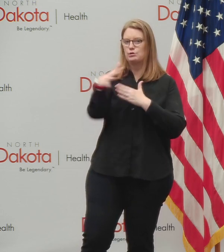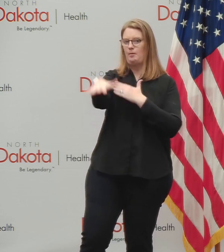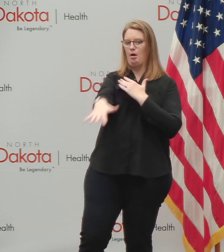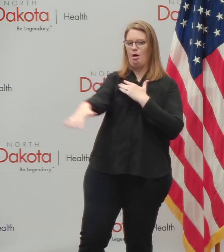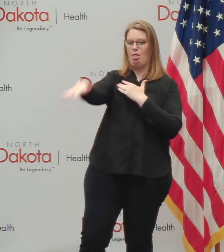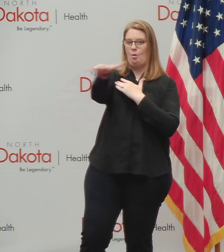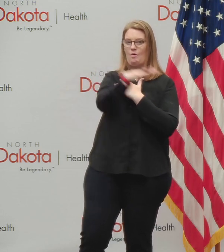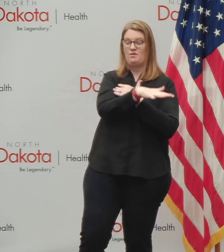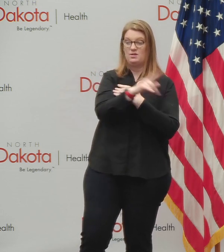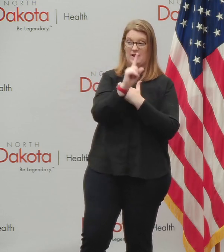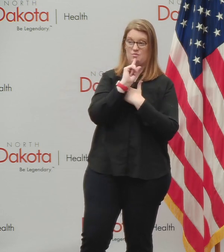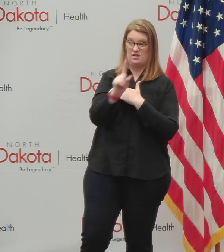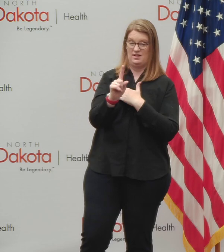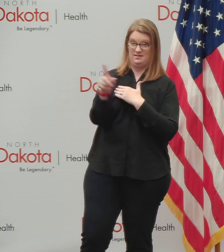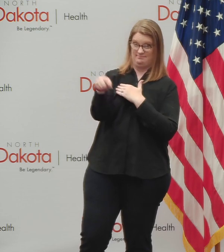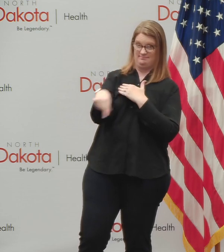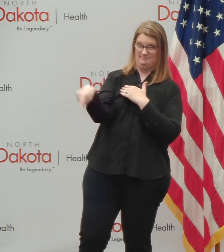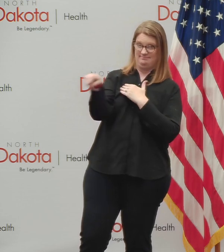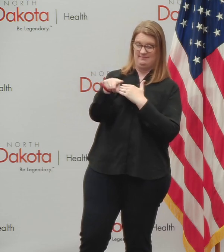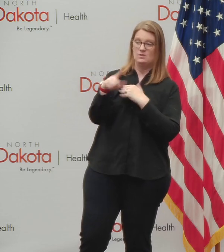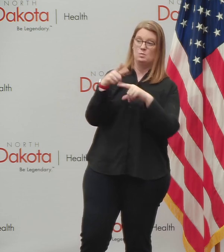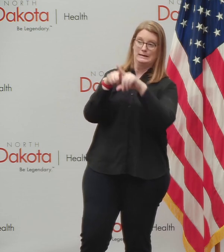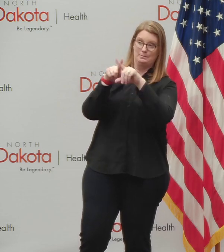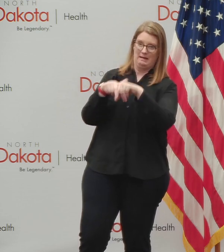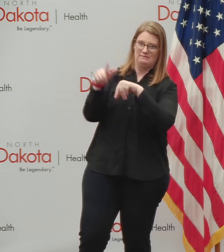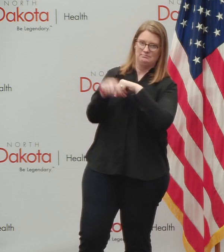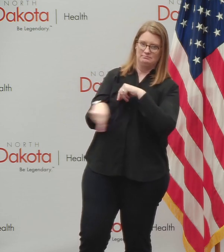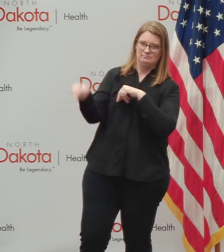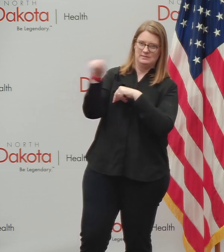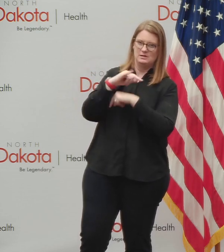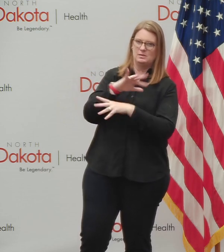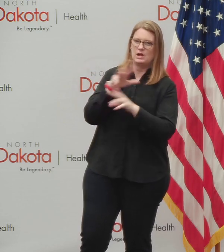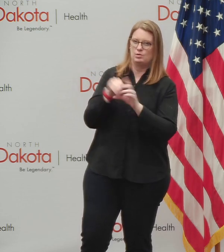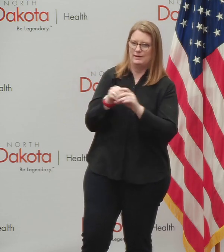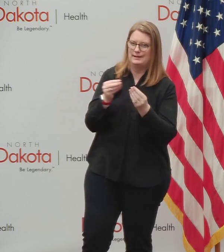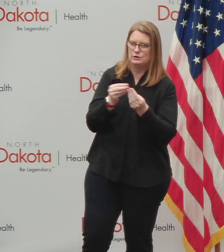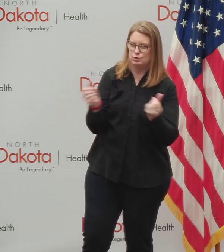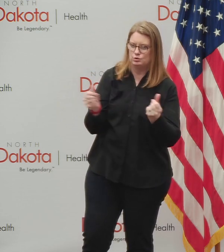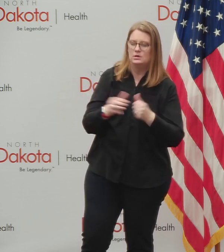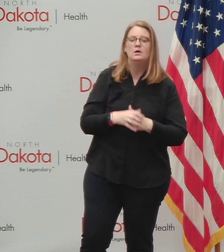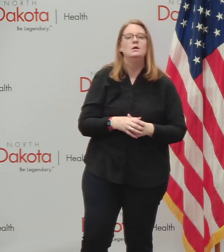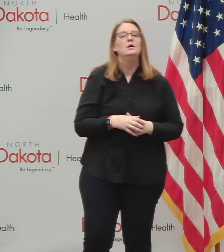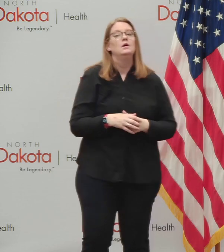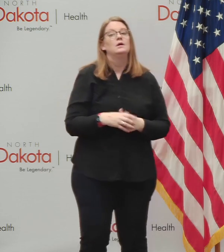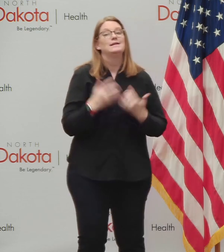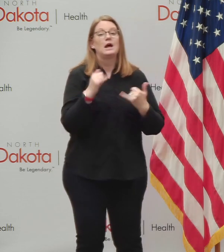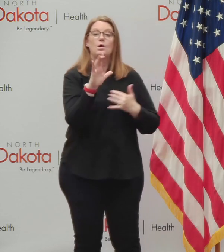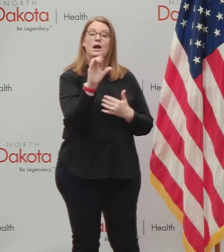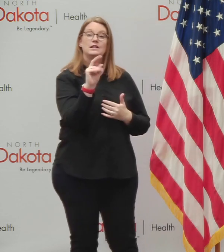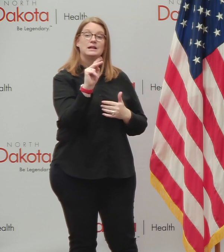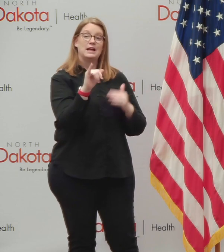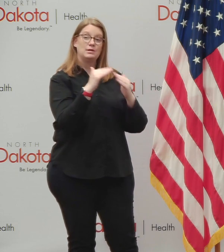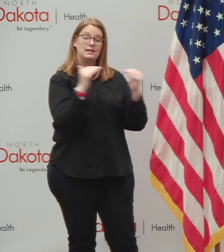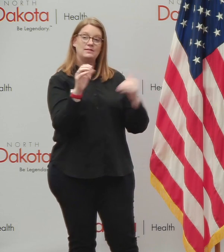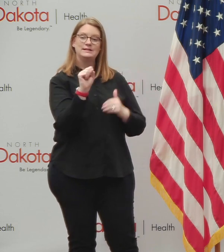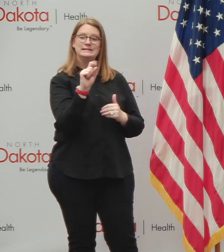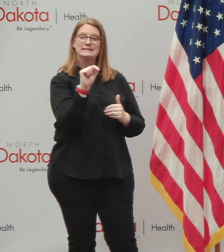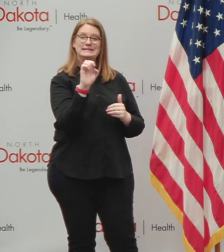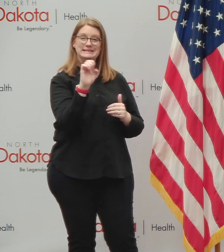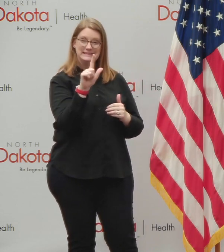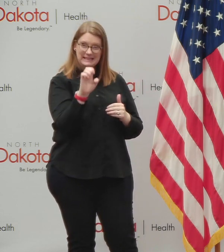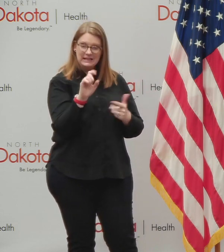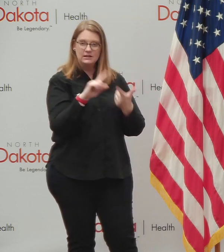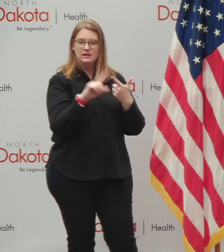of them to be, to be part of the, the solution. Uh, also know at the county level, uh, we heard today that both steel and trail